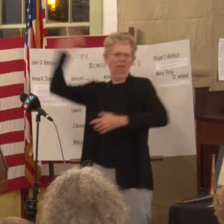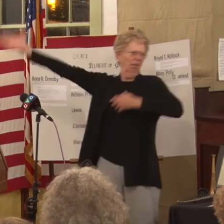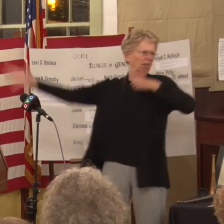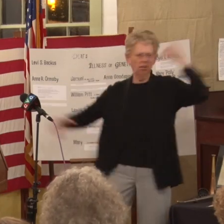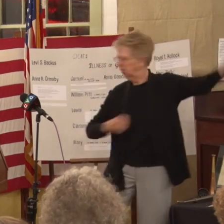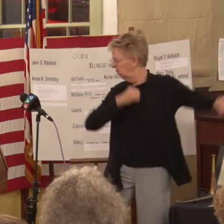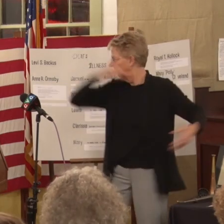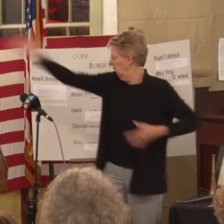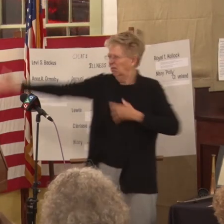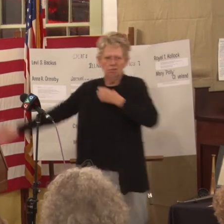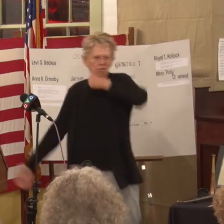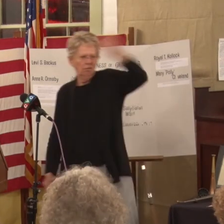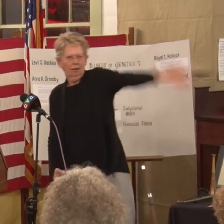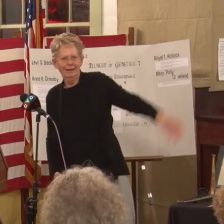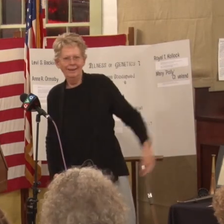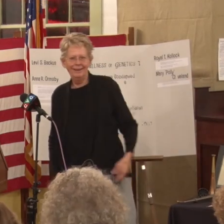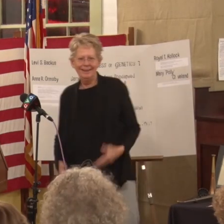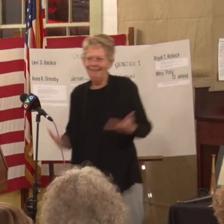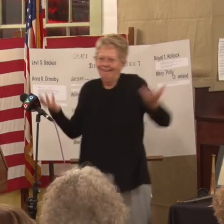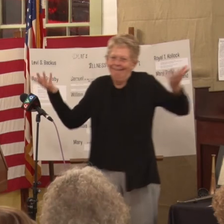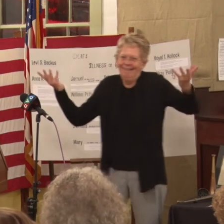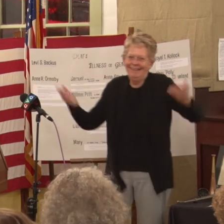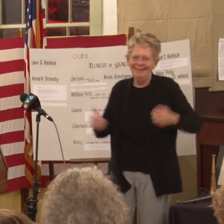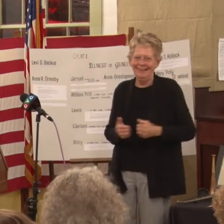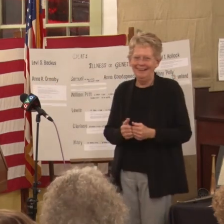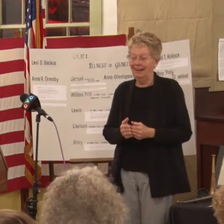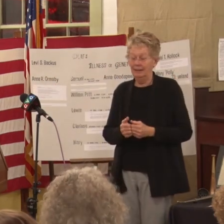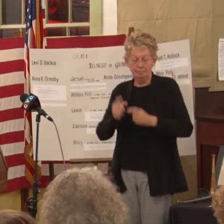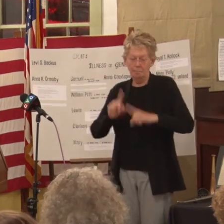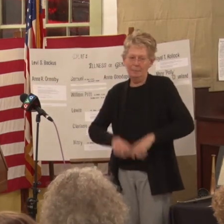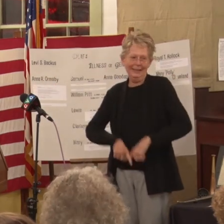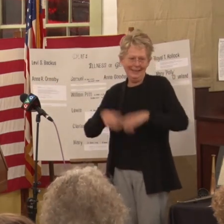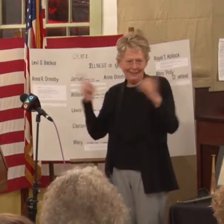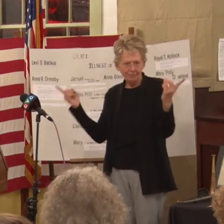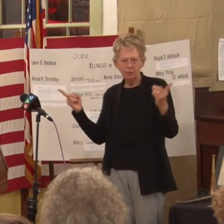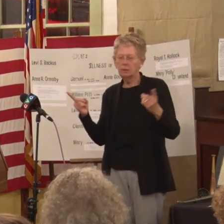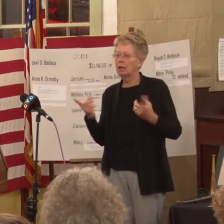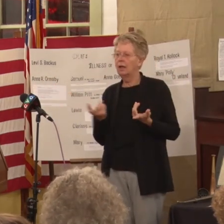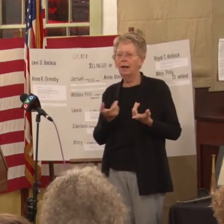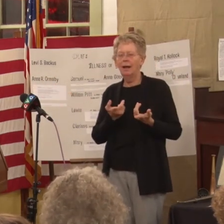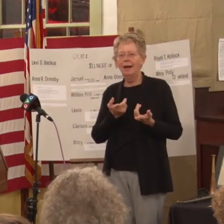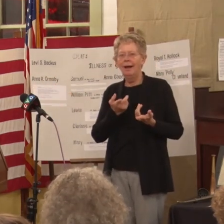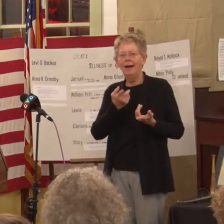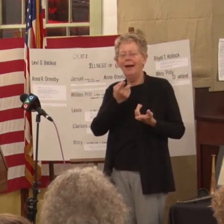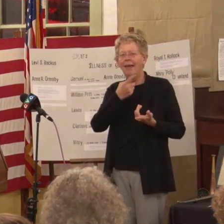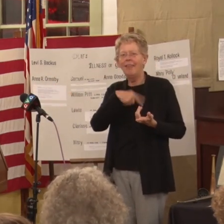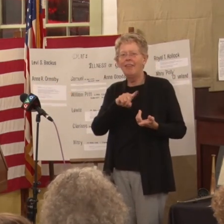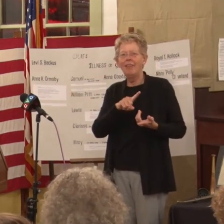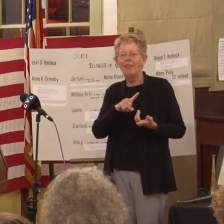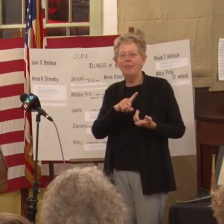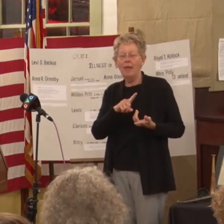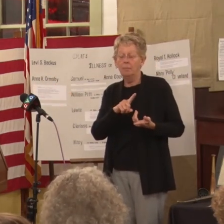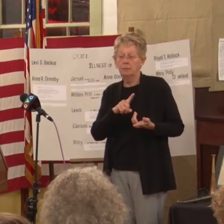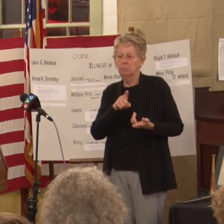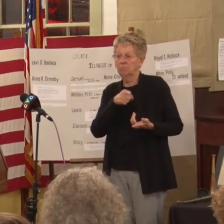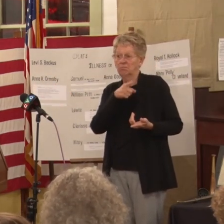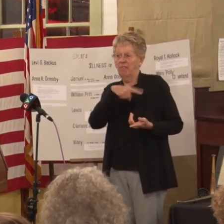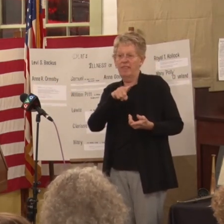you know and it's like what a big difference and they couldn't get over it was culture shock you know